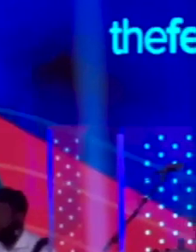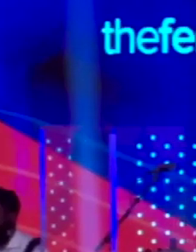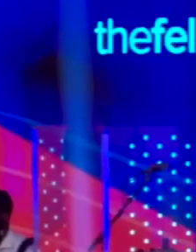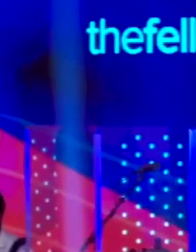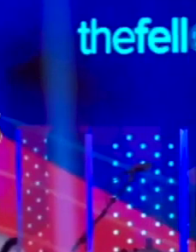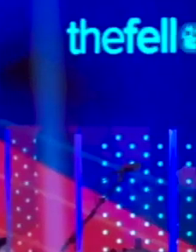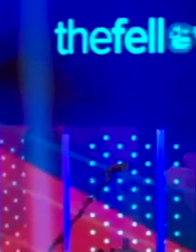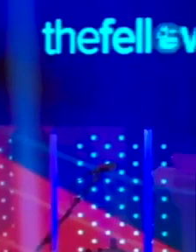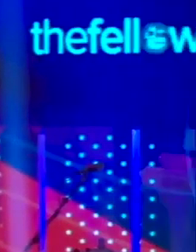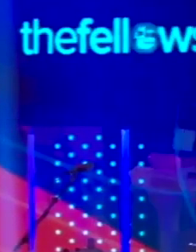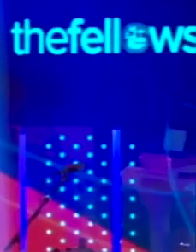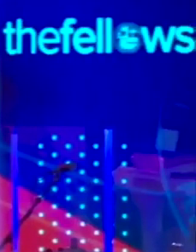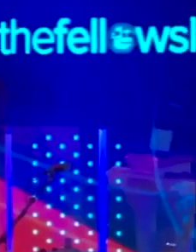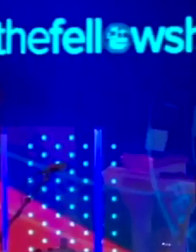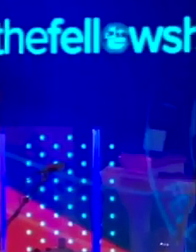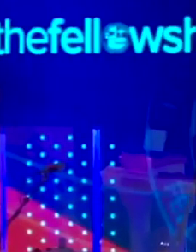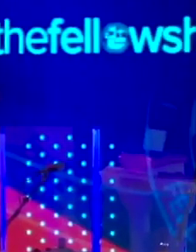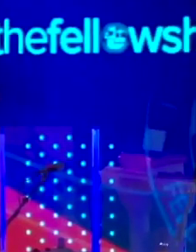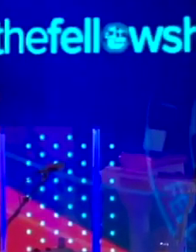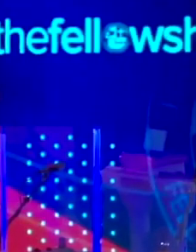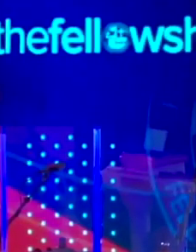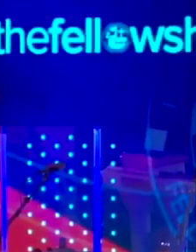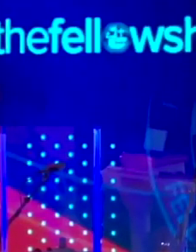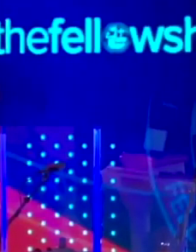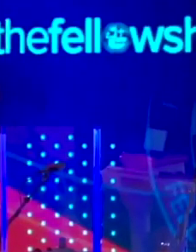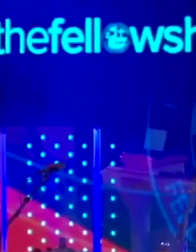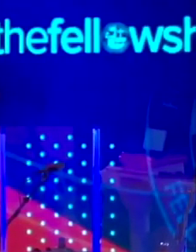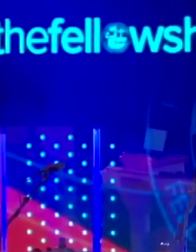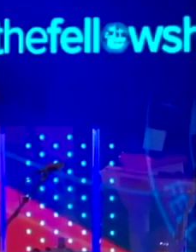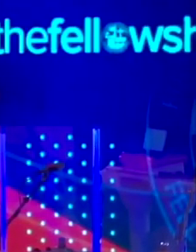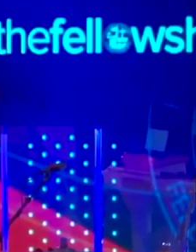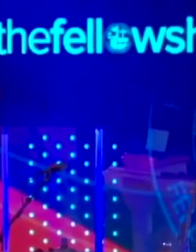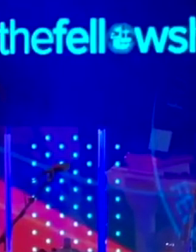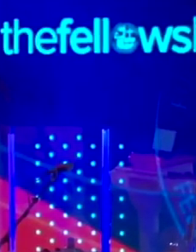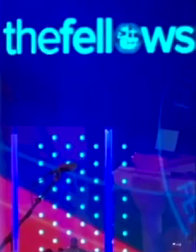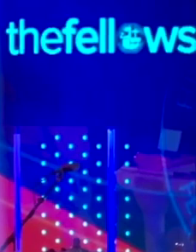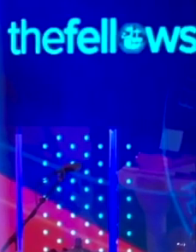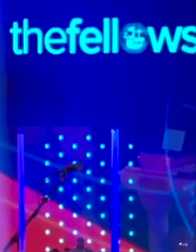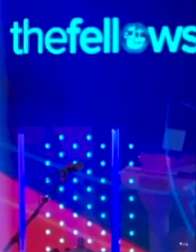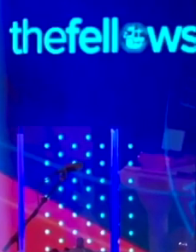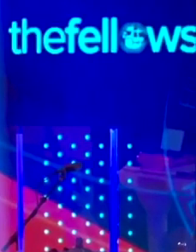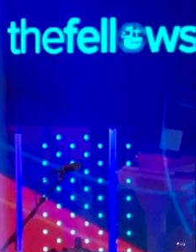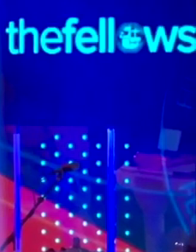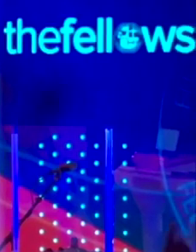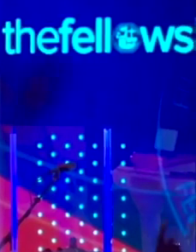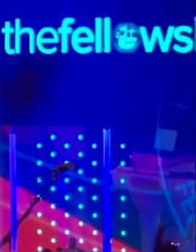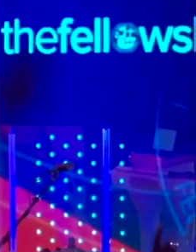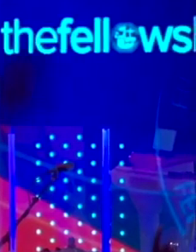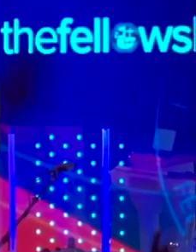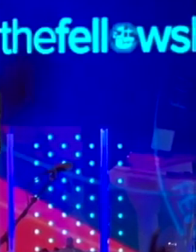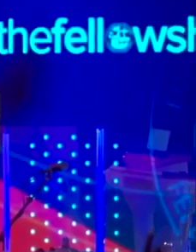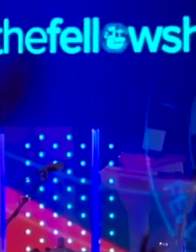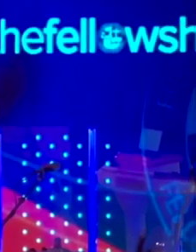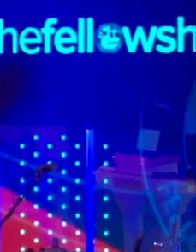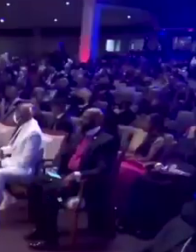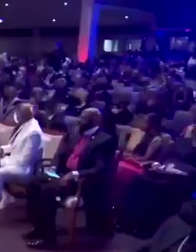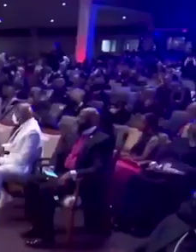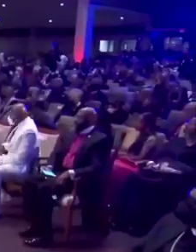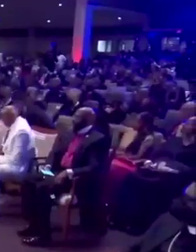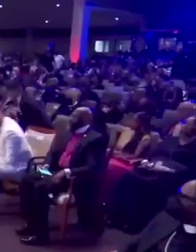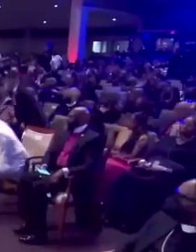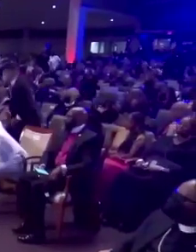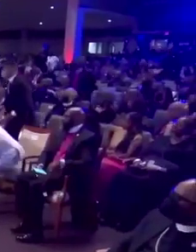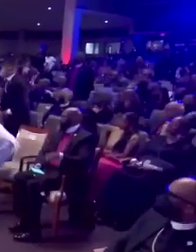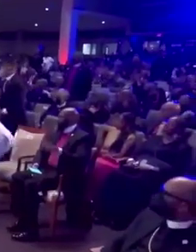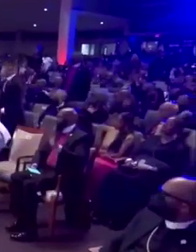And unfortunately, what many folk have already started to do is to revert back to the old trifling ways you had before the pandemic,